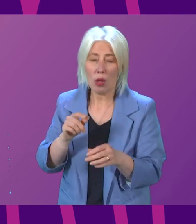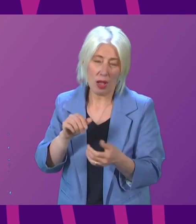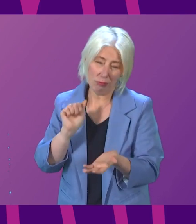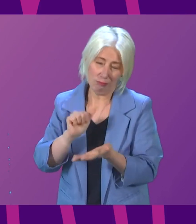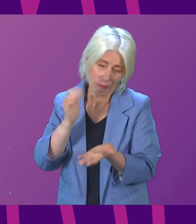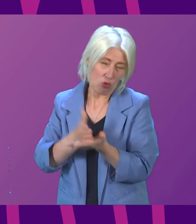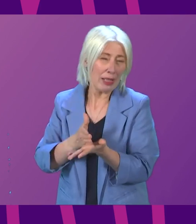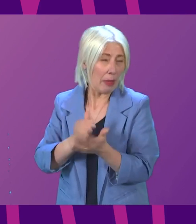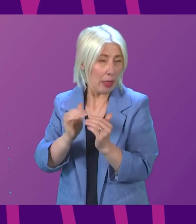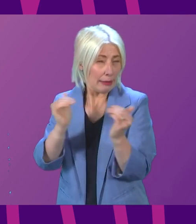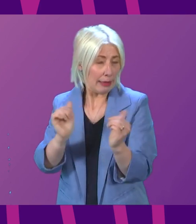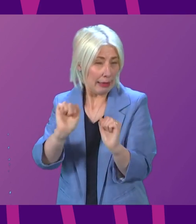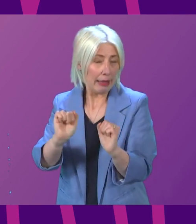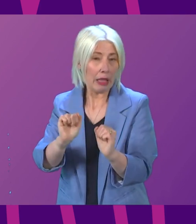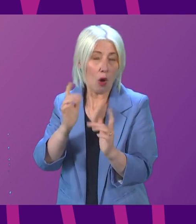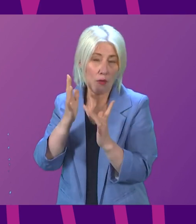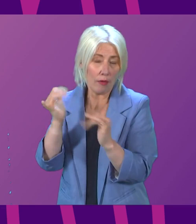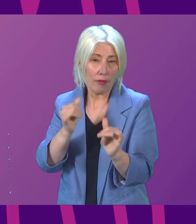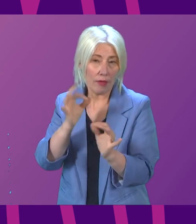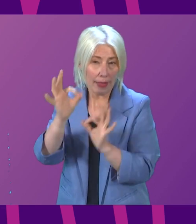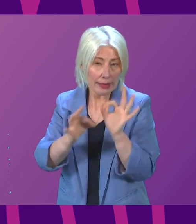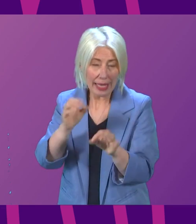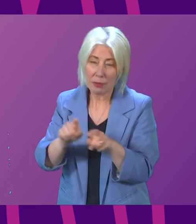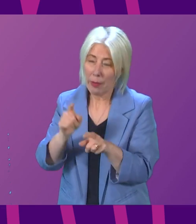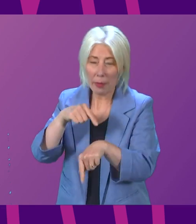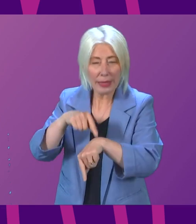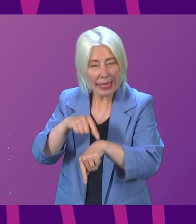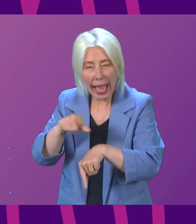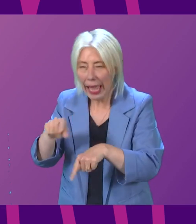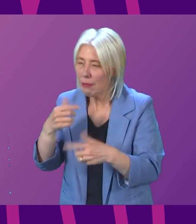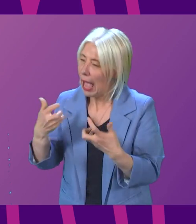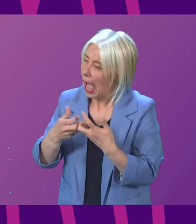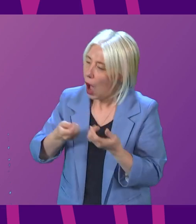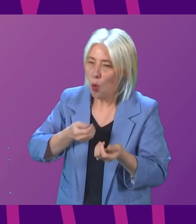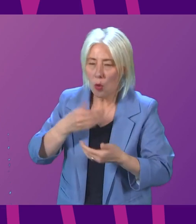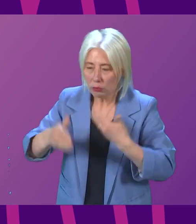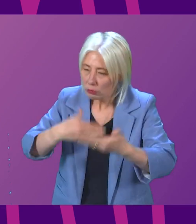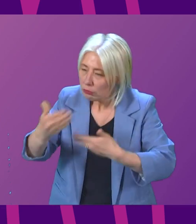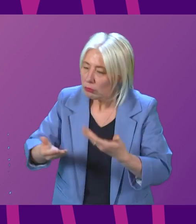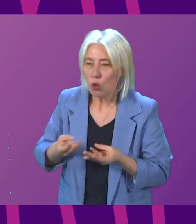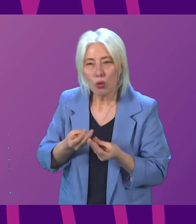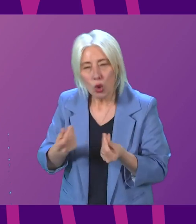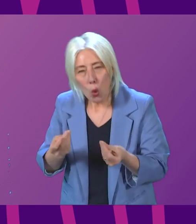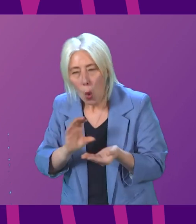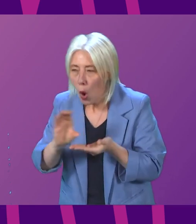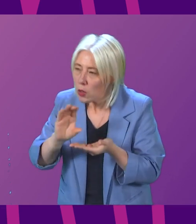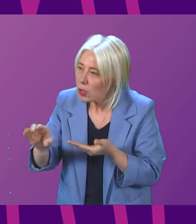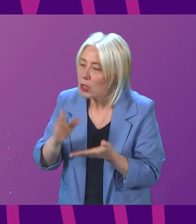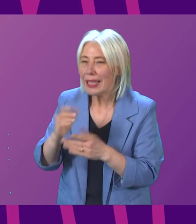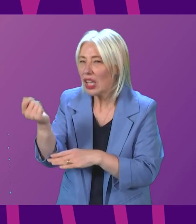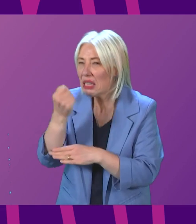of this census. We clearly now need answers about the timing of the census, how it was conducted, resourced and its accessibility.